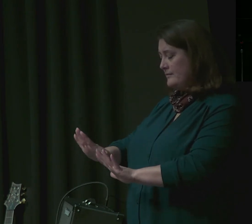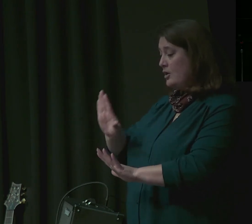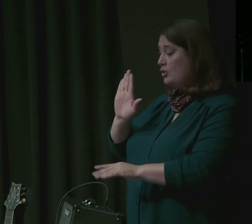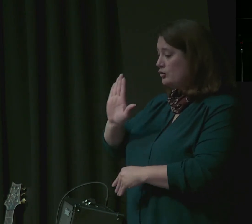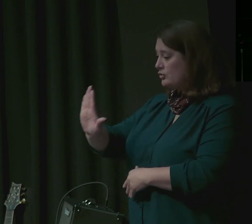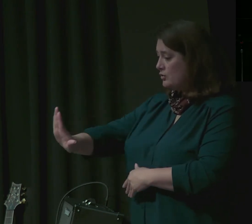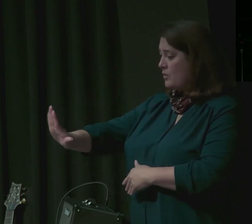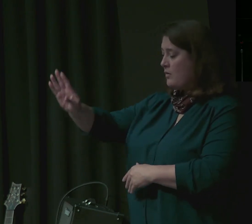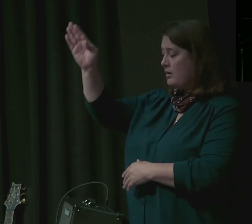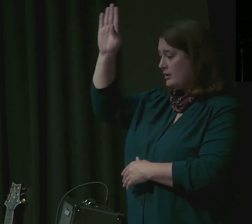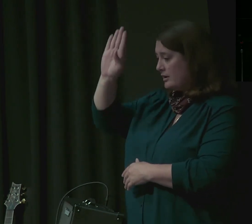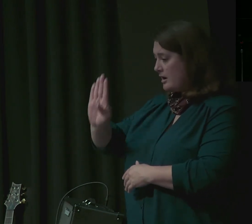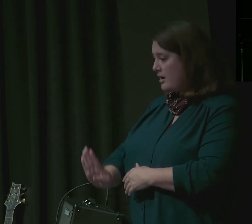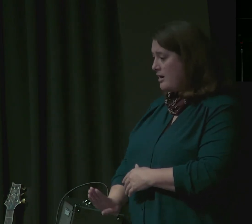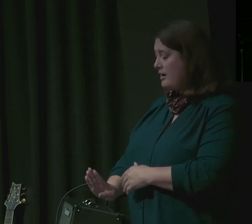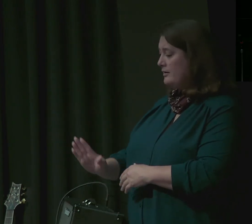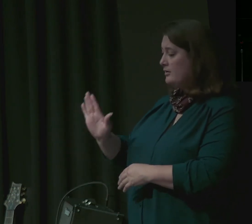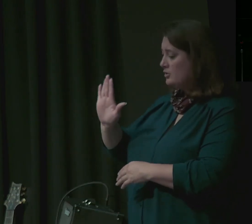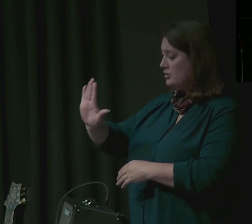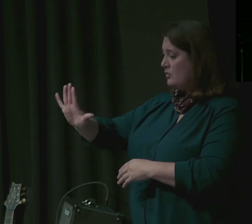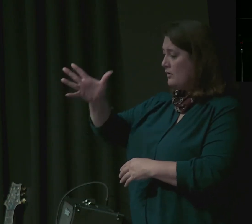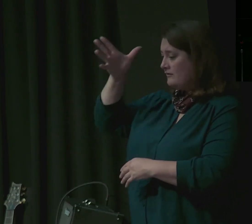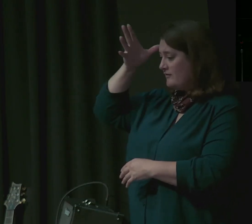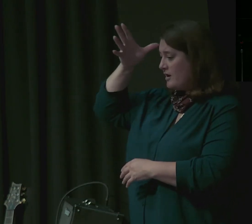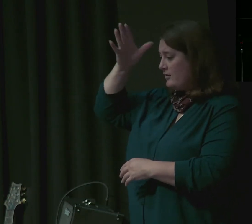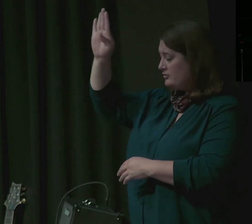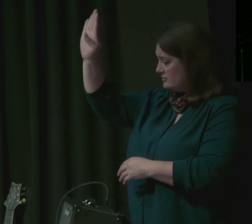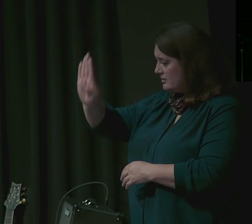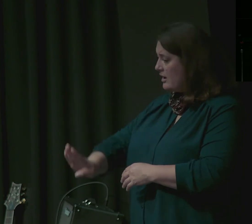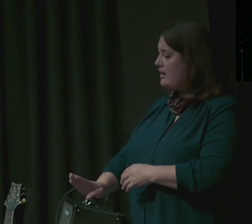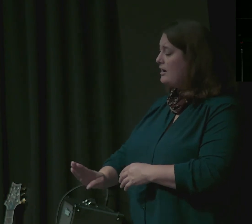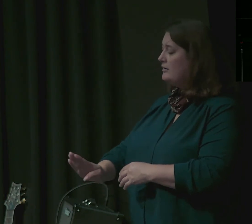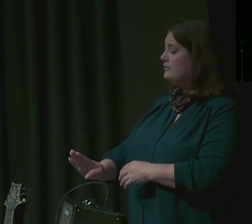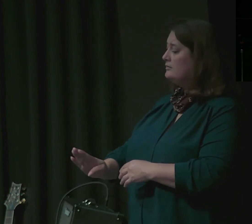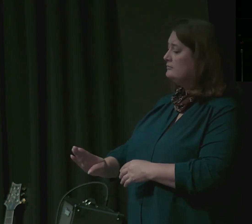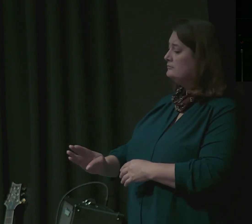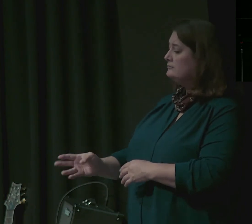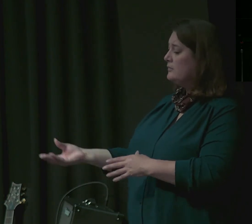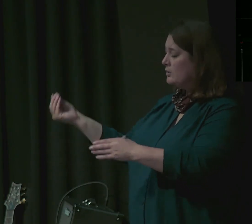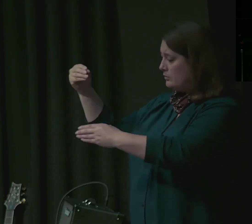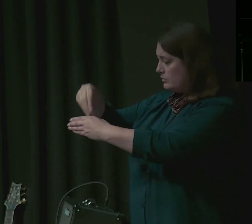in your sacks for you. I have received your money.